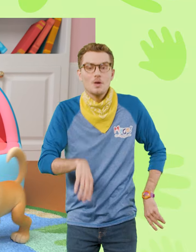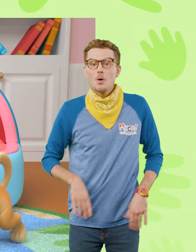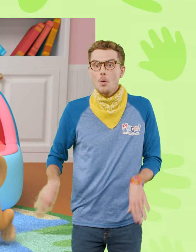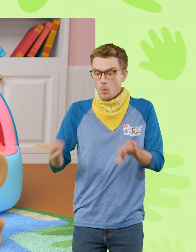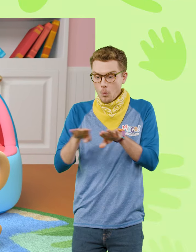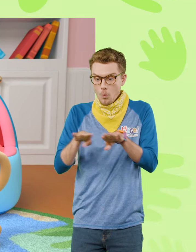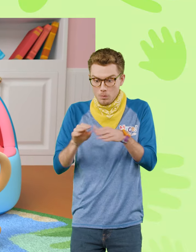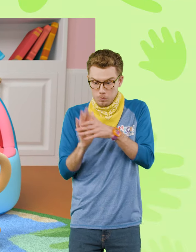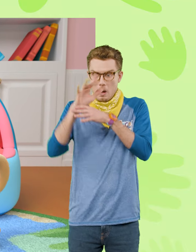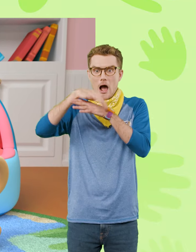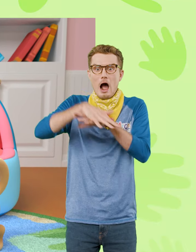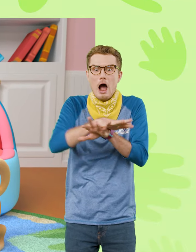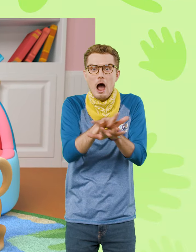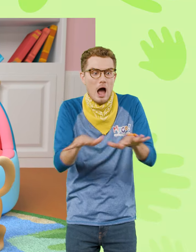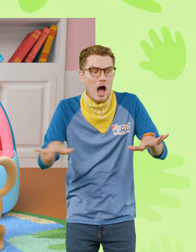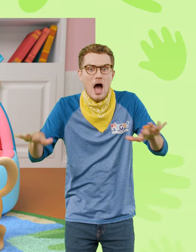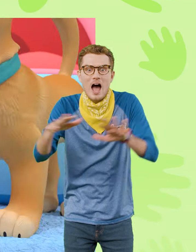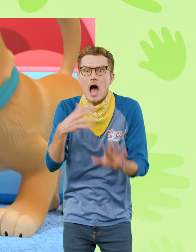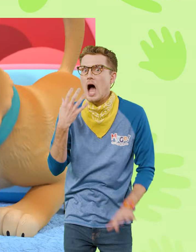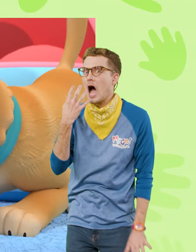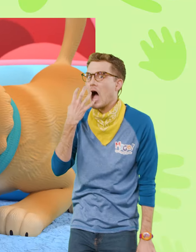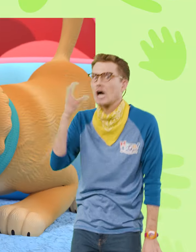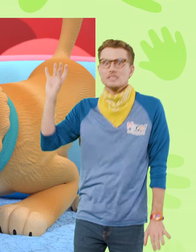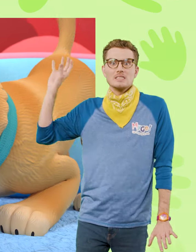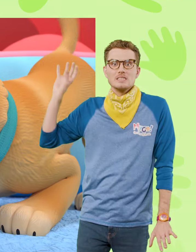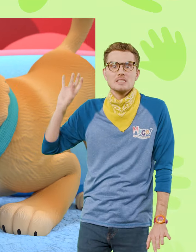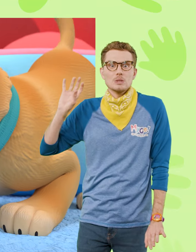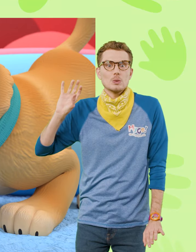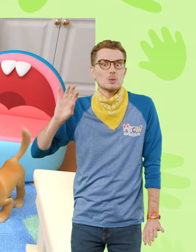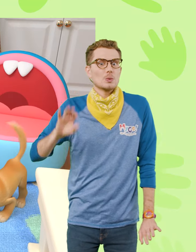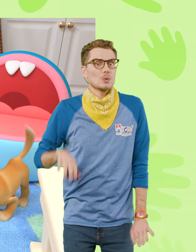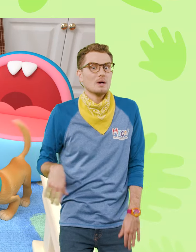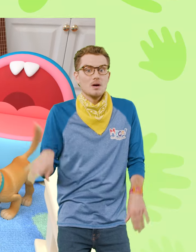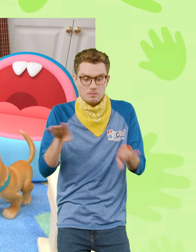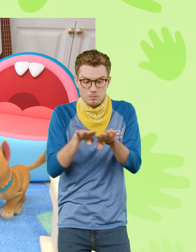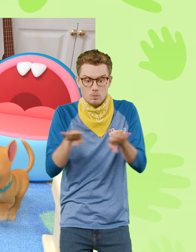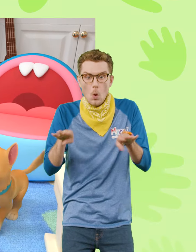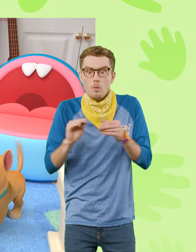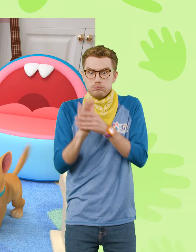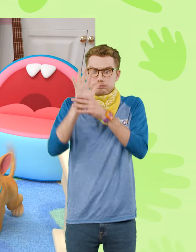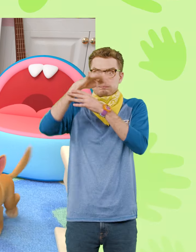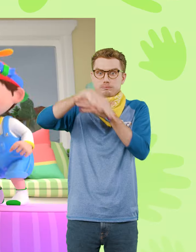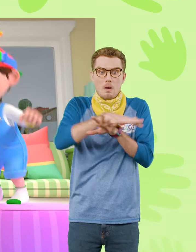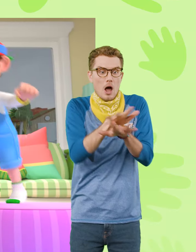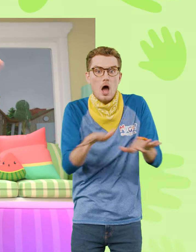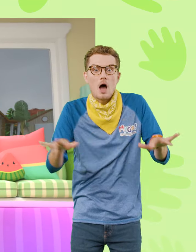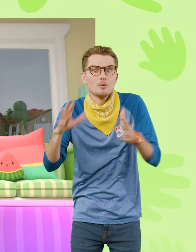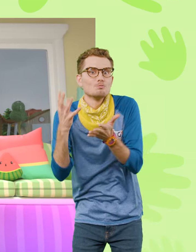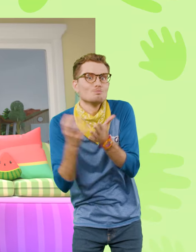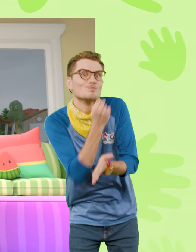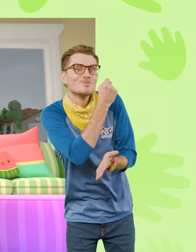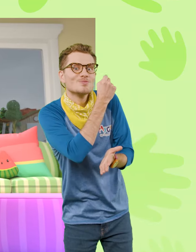Floor is lava, it's so hot Floor is lava, take your shot